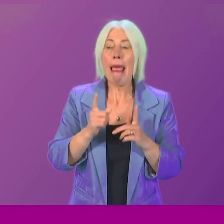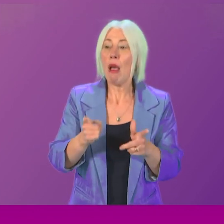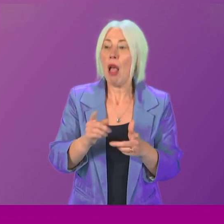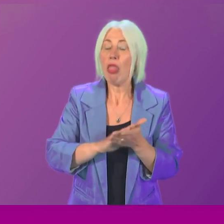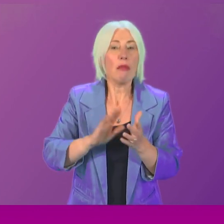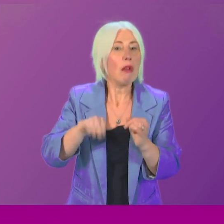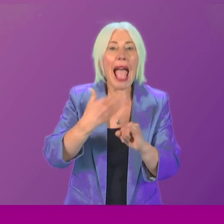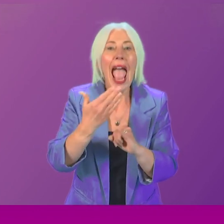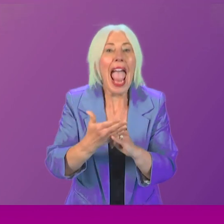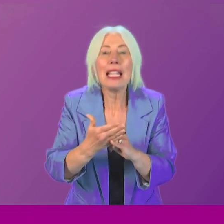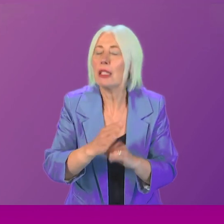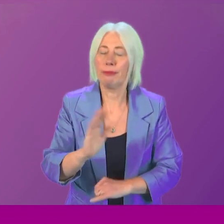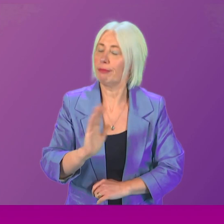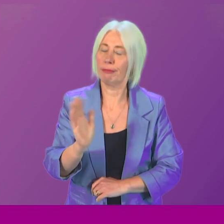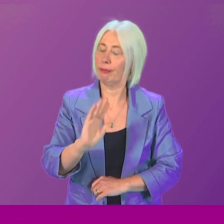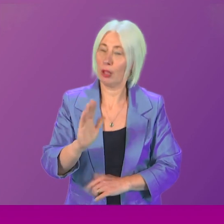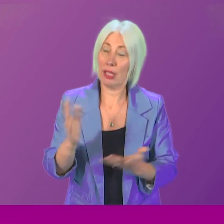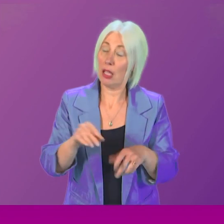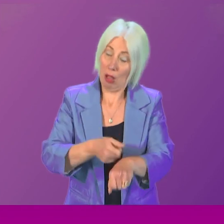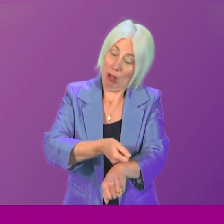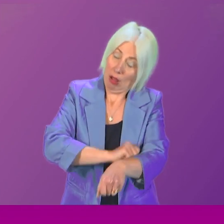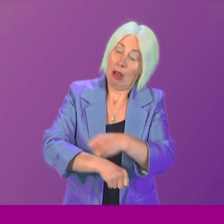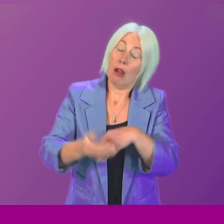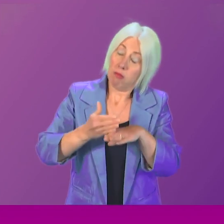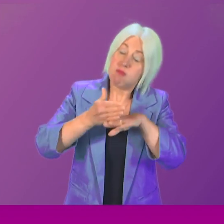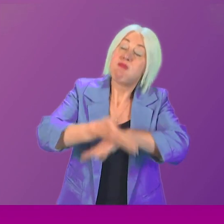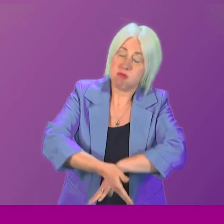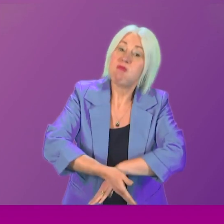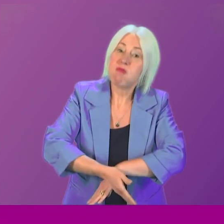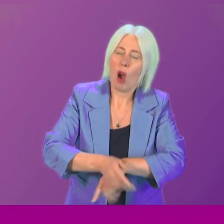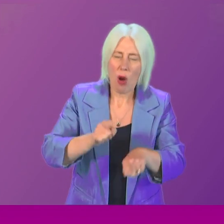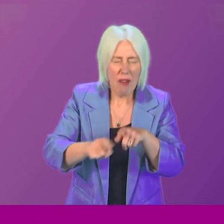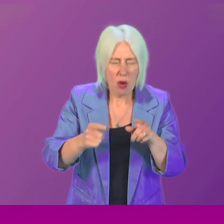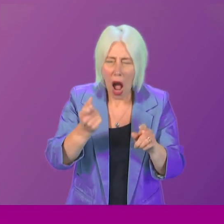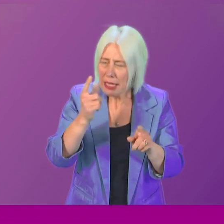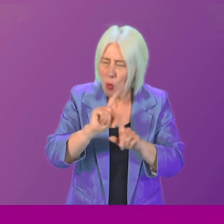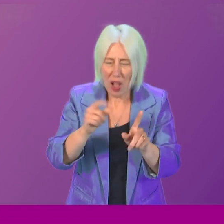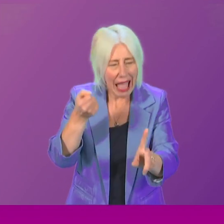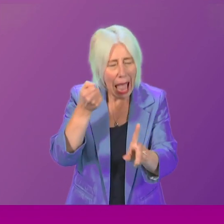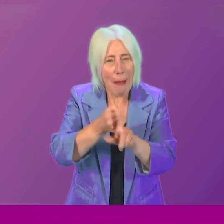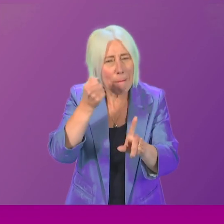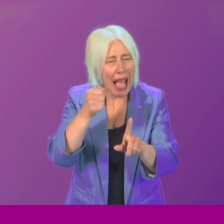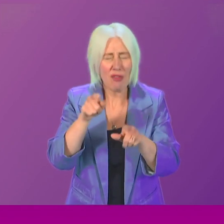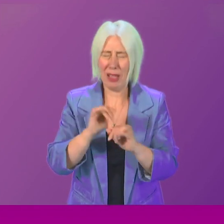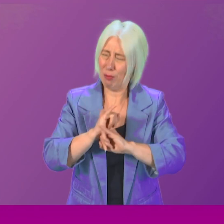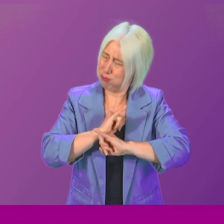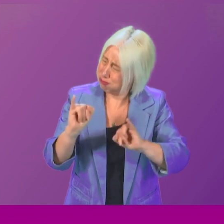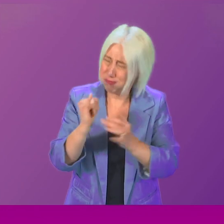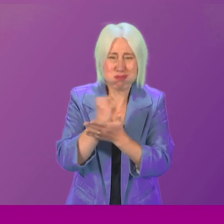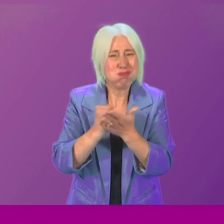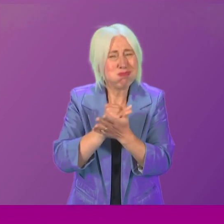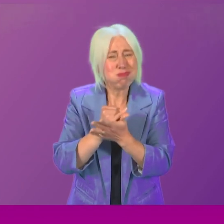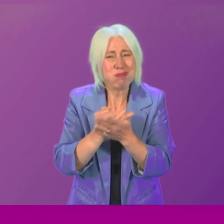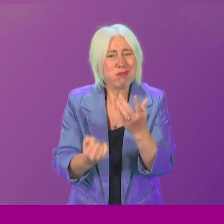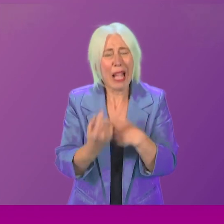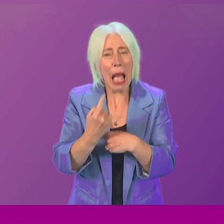of this process. There is much work still to do to understand the impact of these horrendous practices, but